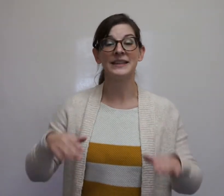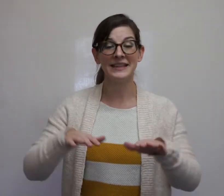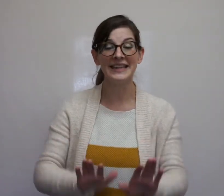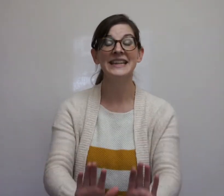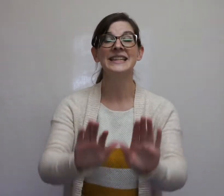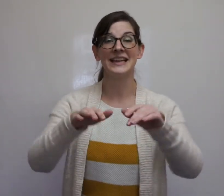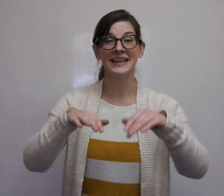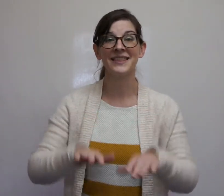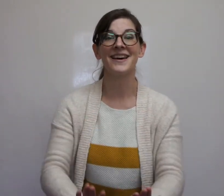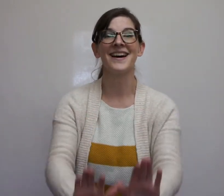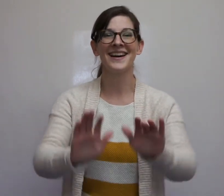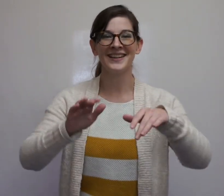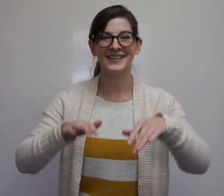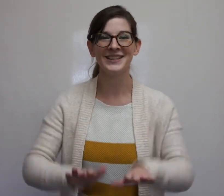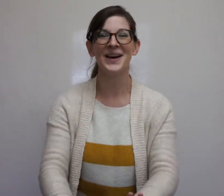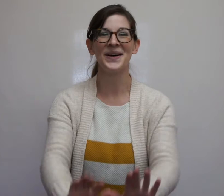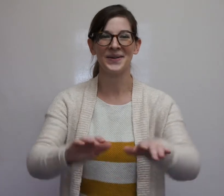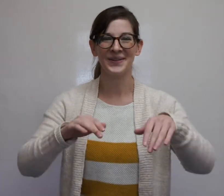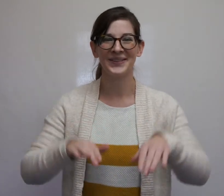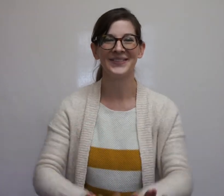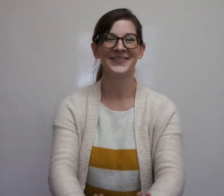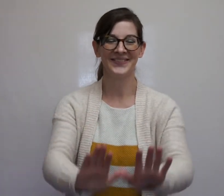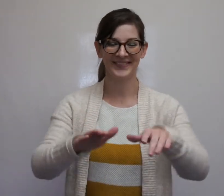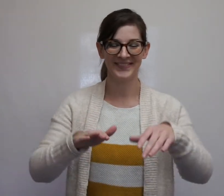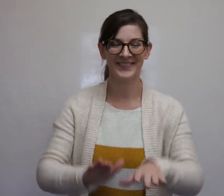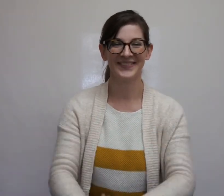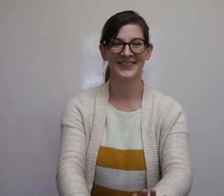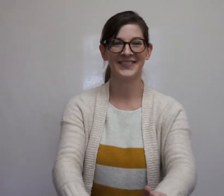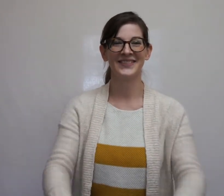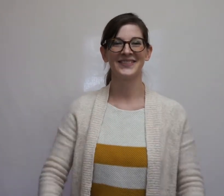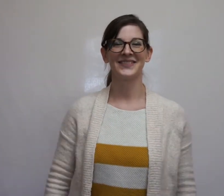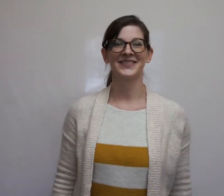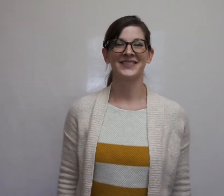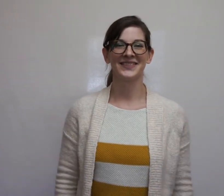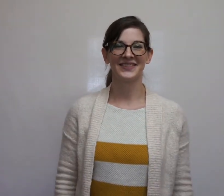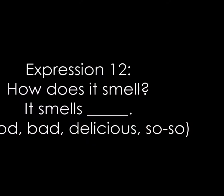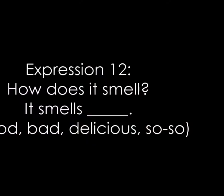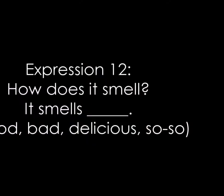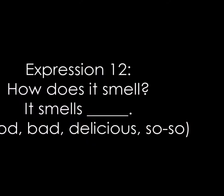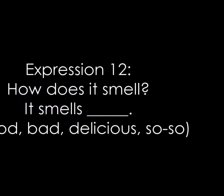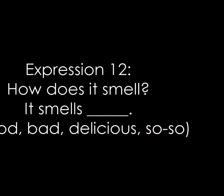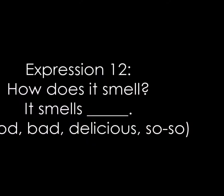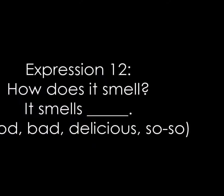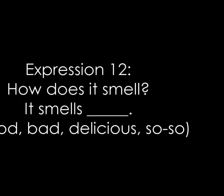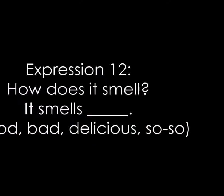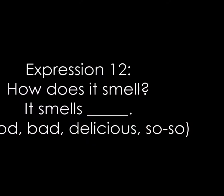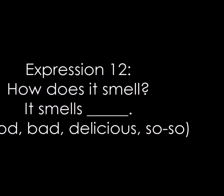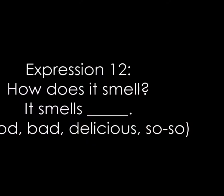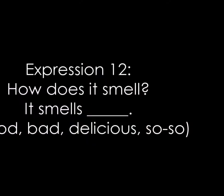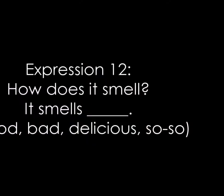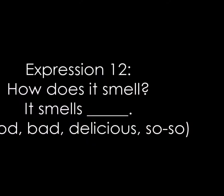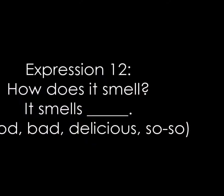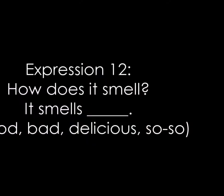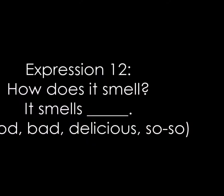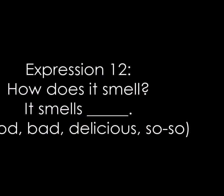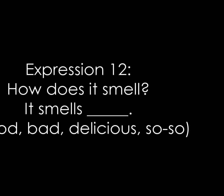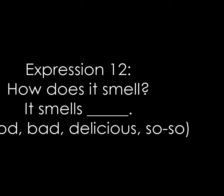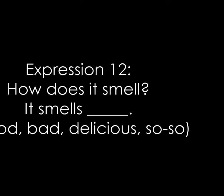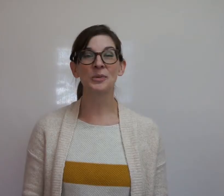kneading the dough. am Number